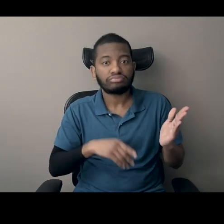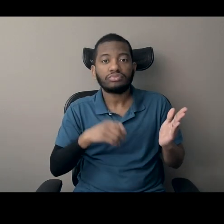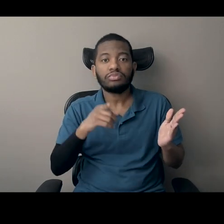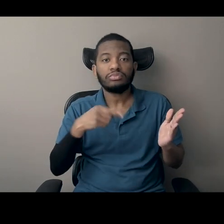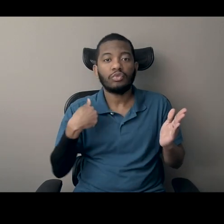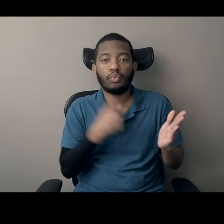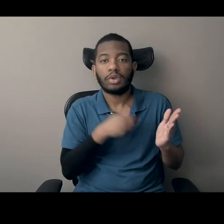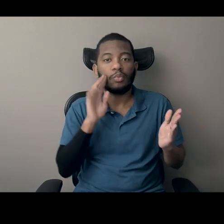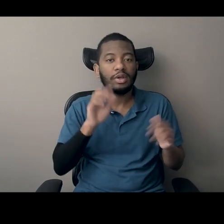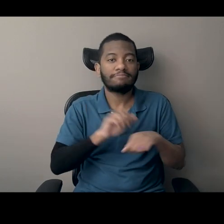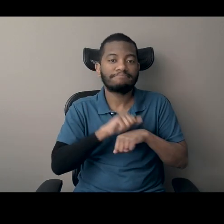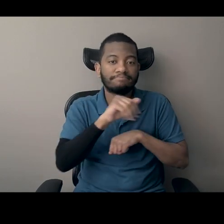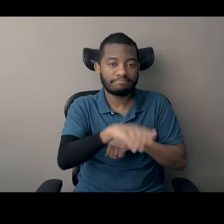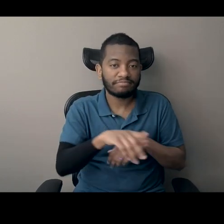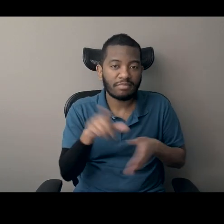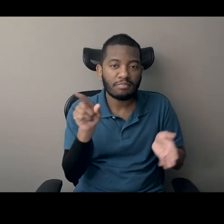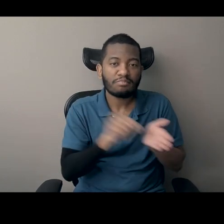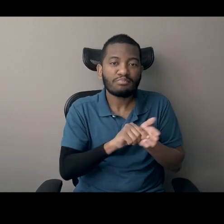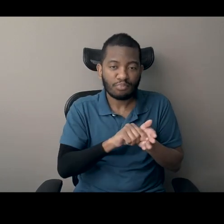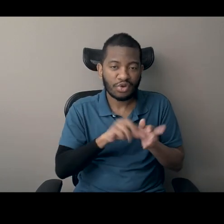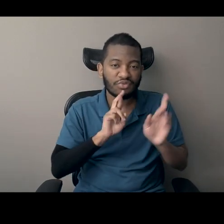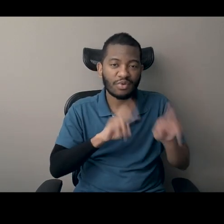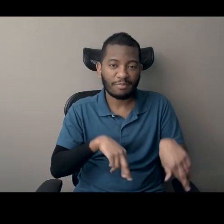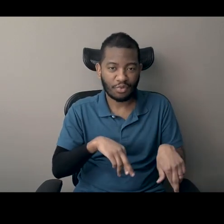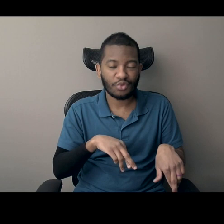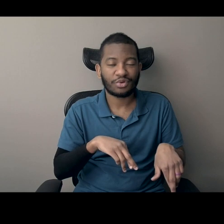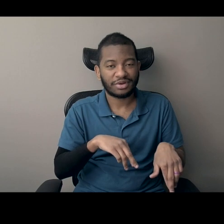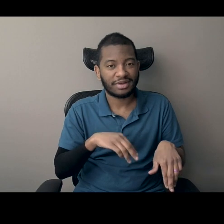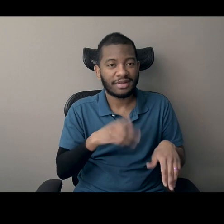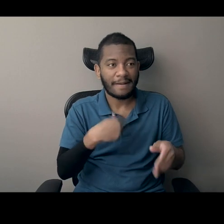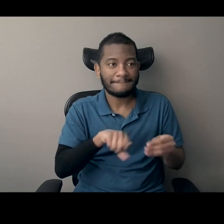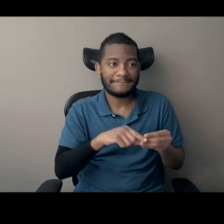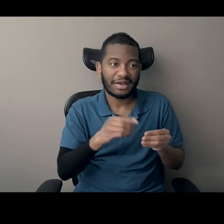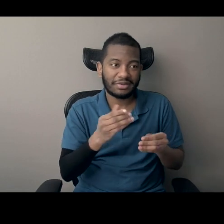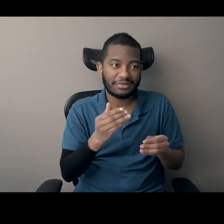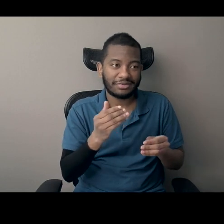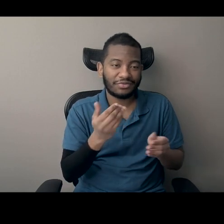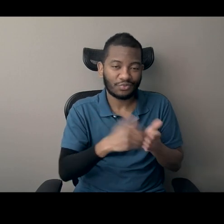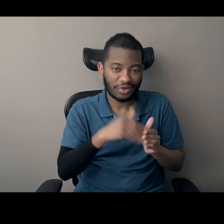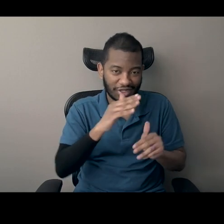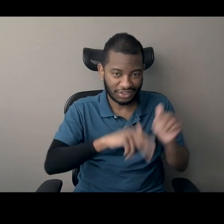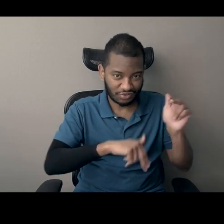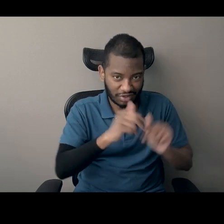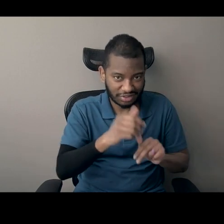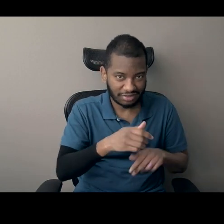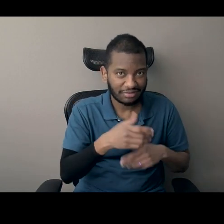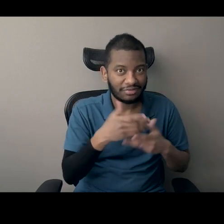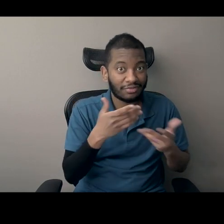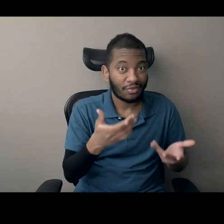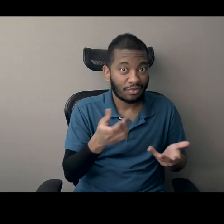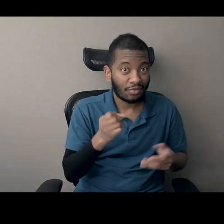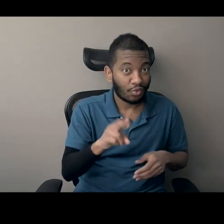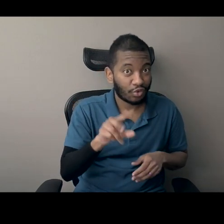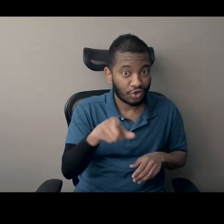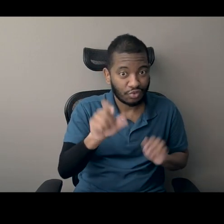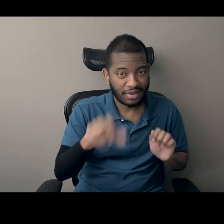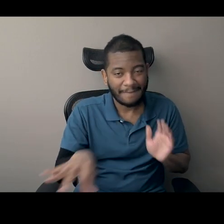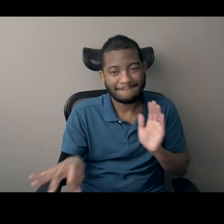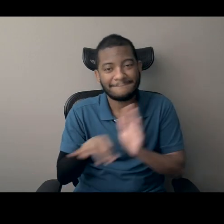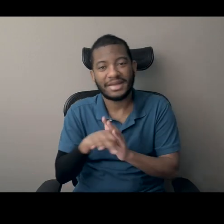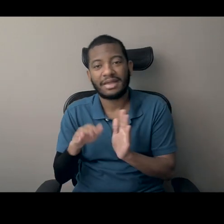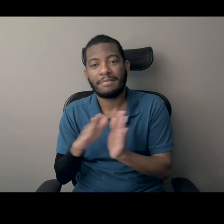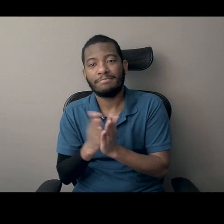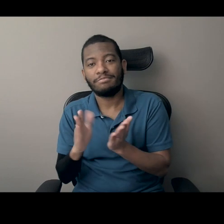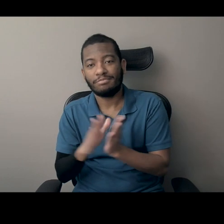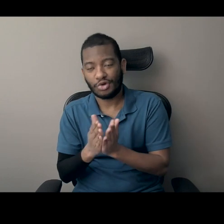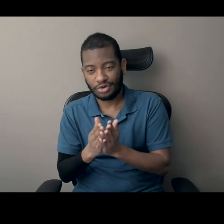YA book of your choice. And so if you click that link, you'll be able to access the brief evaluation. We have a few minutes, so you